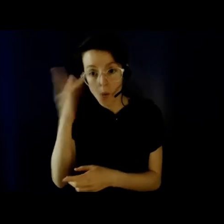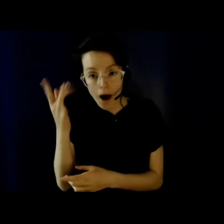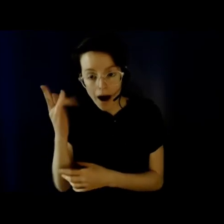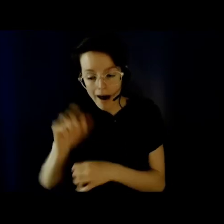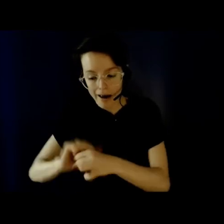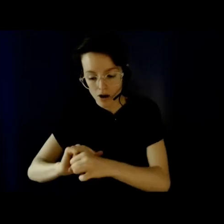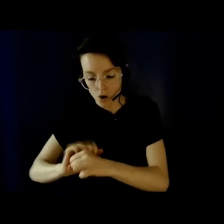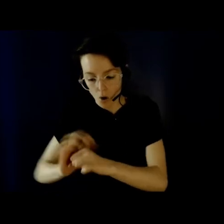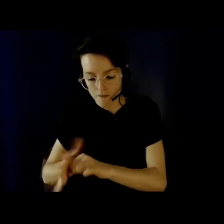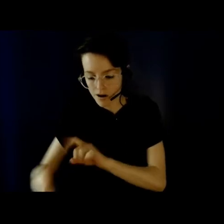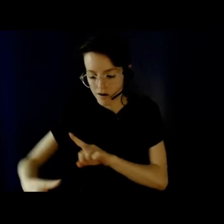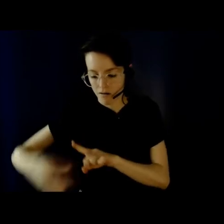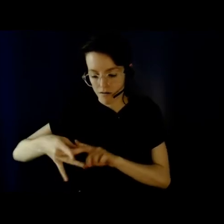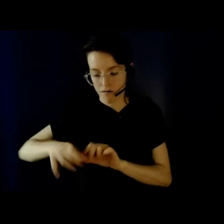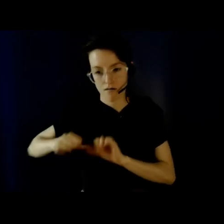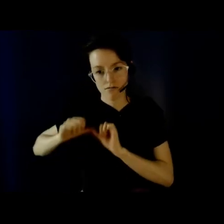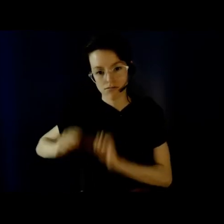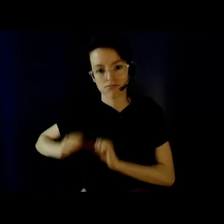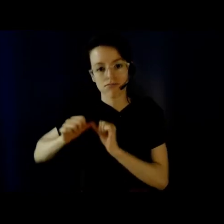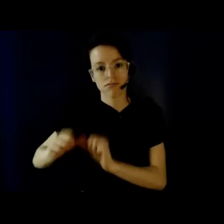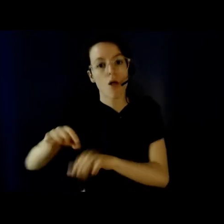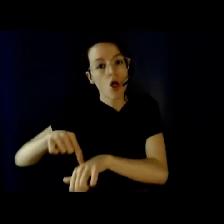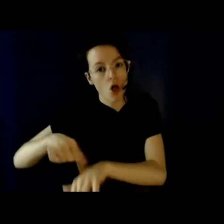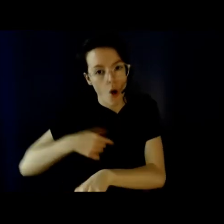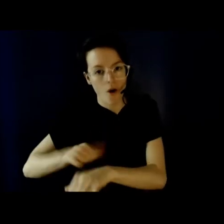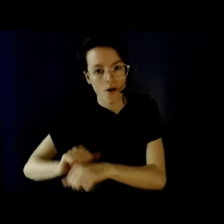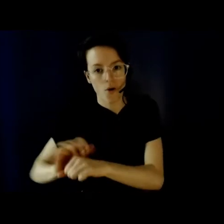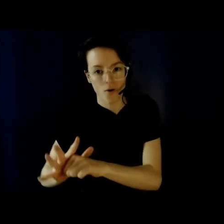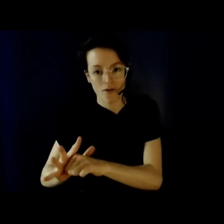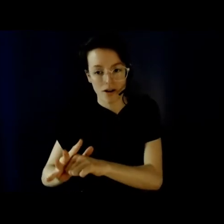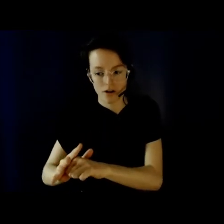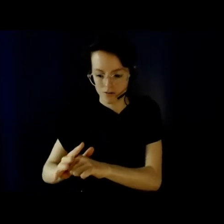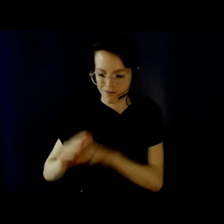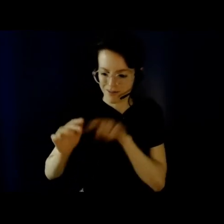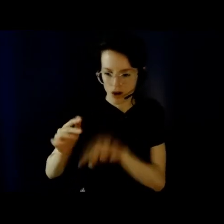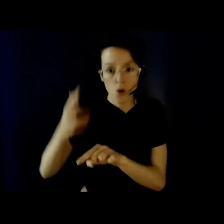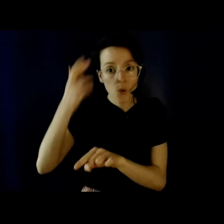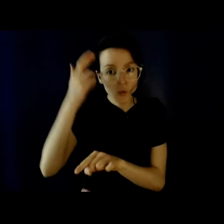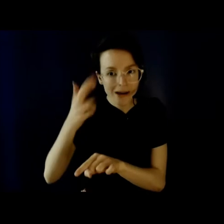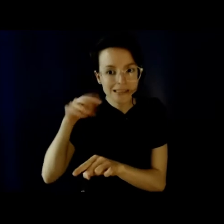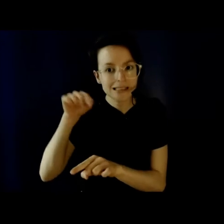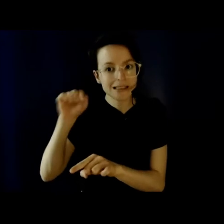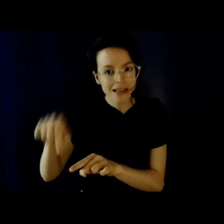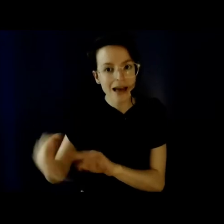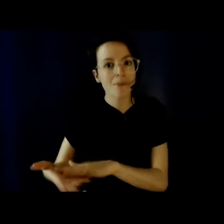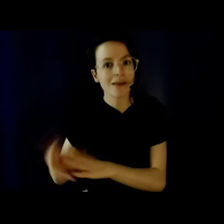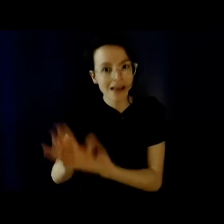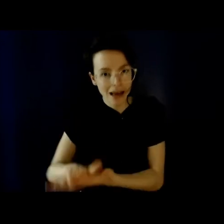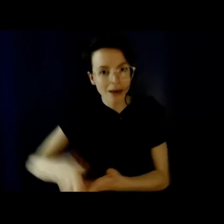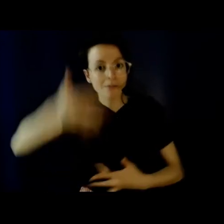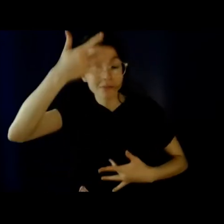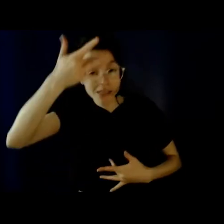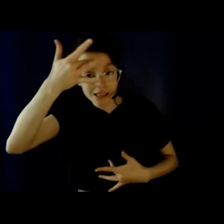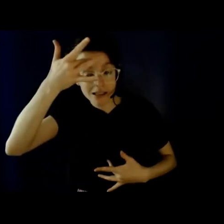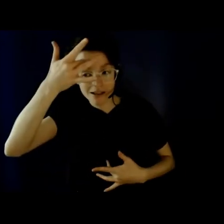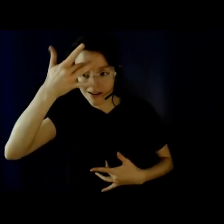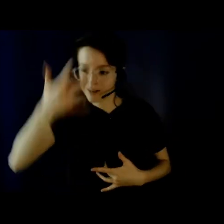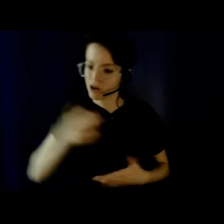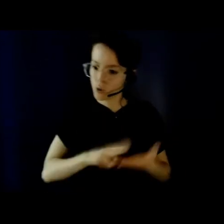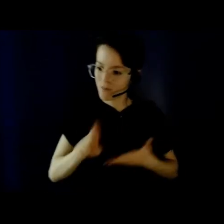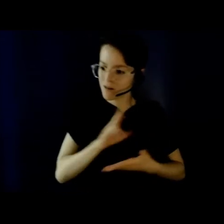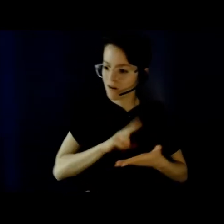because of institutions of higher education being willing to sacrifice their health in order to return to business as usual.